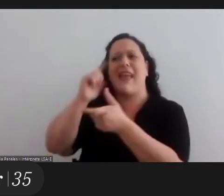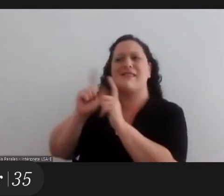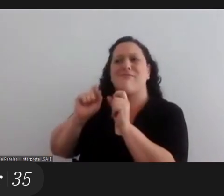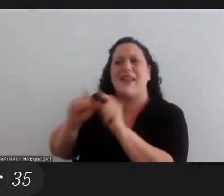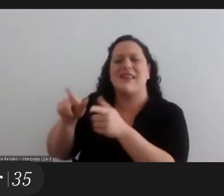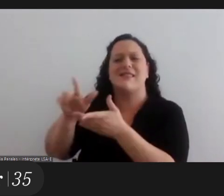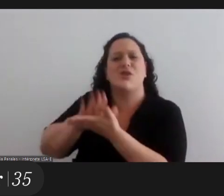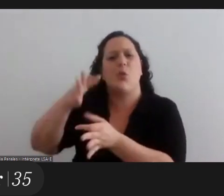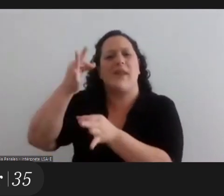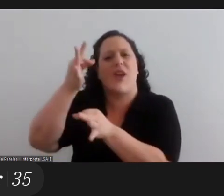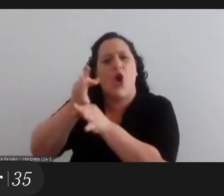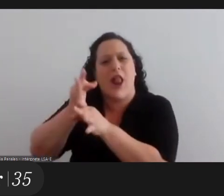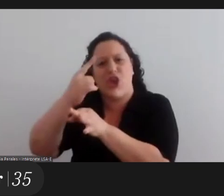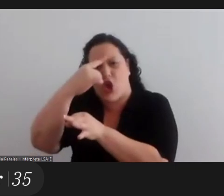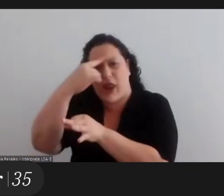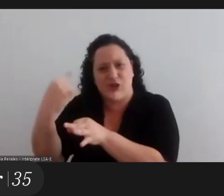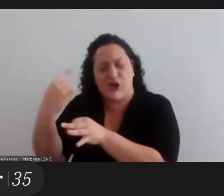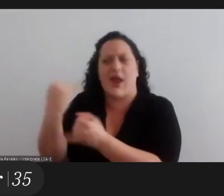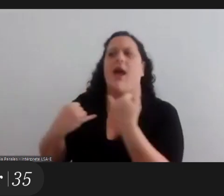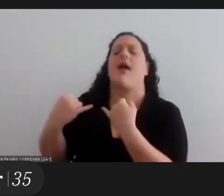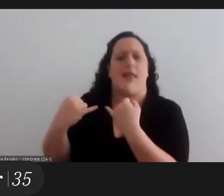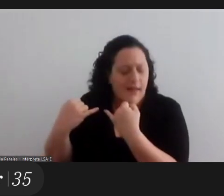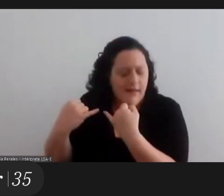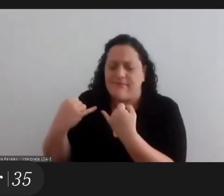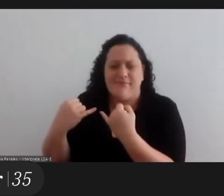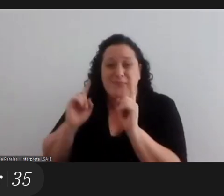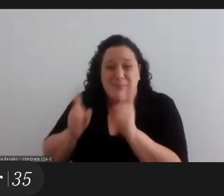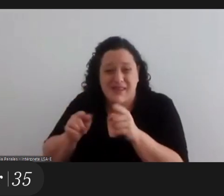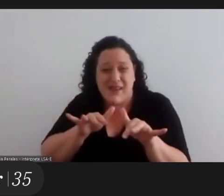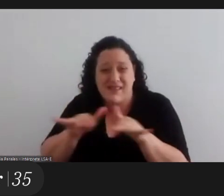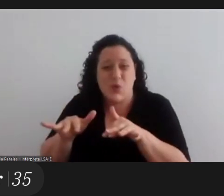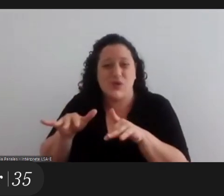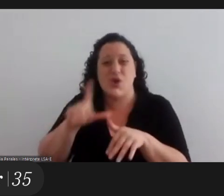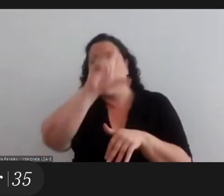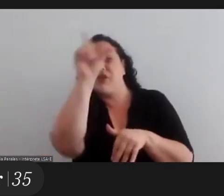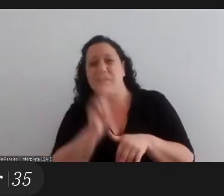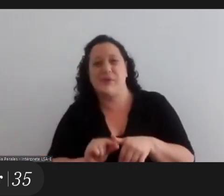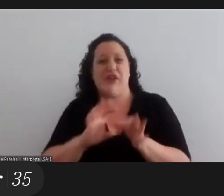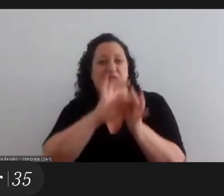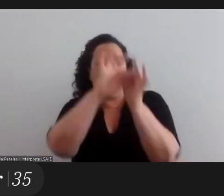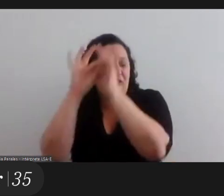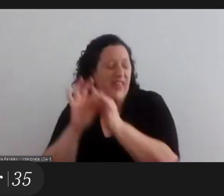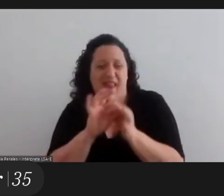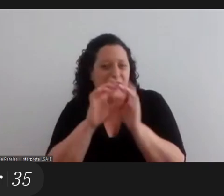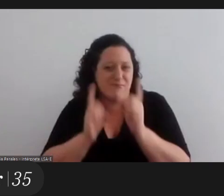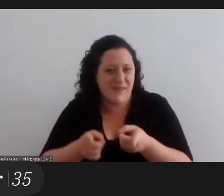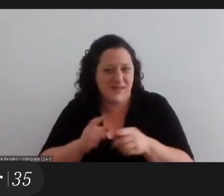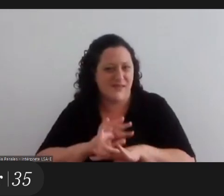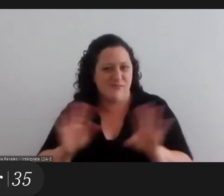experience which in fact takes place at federal level lately